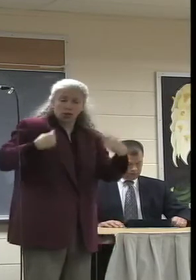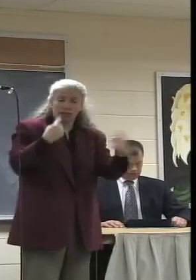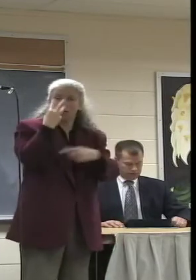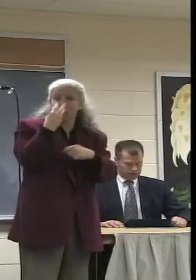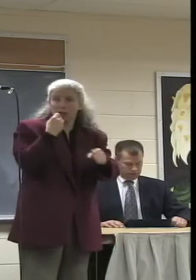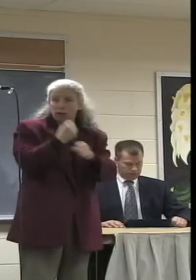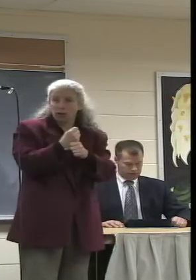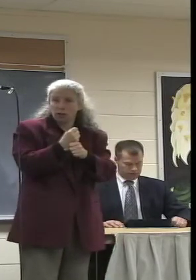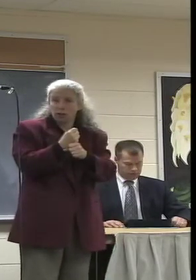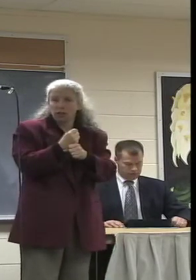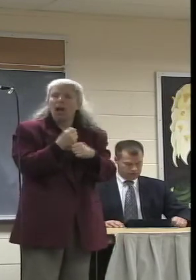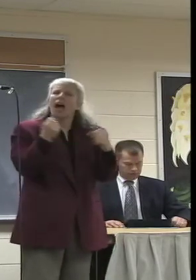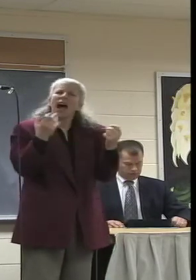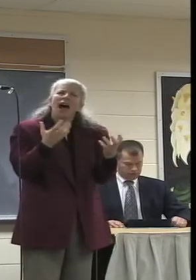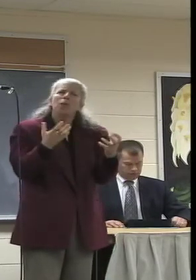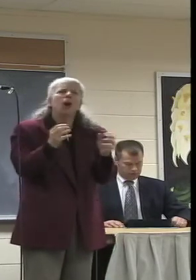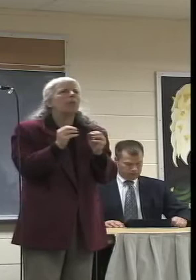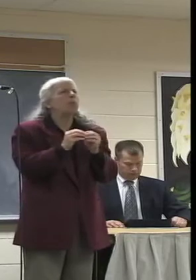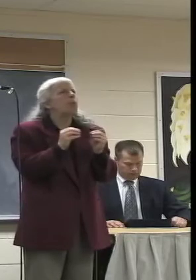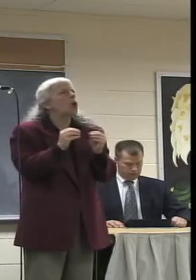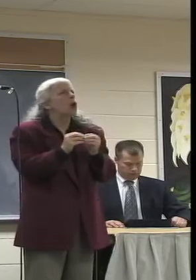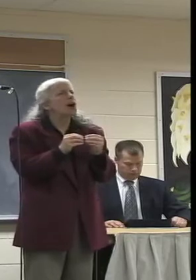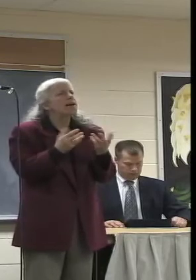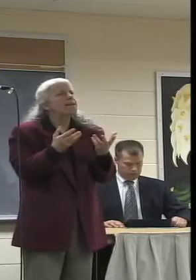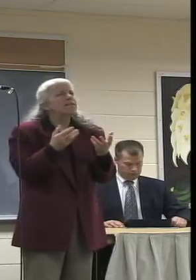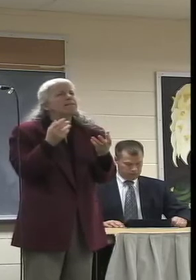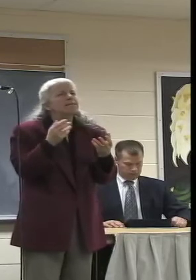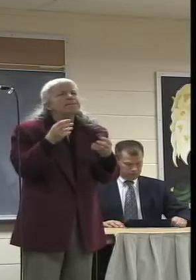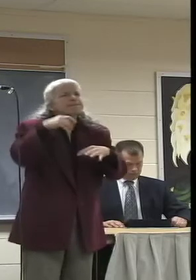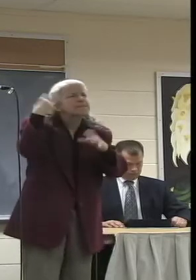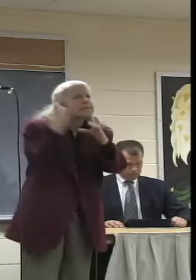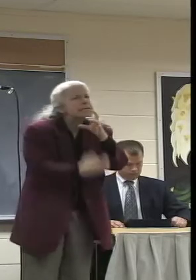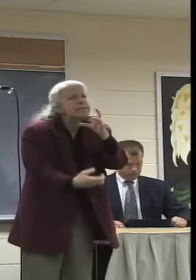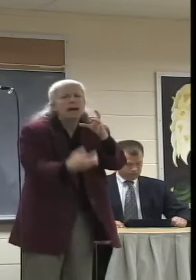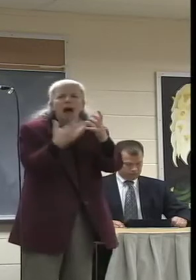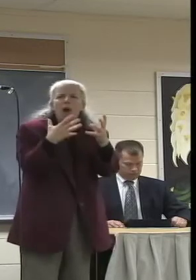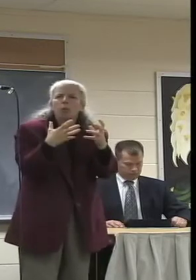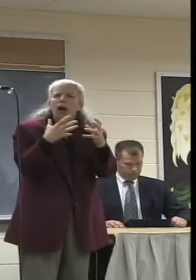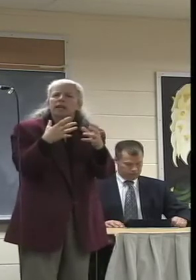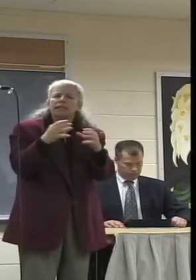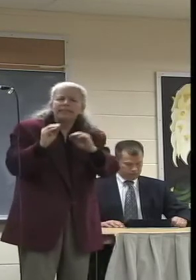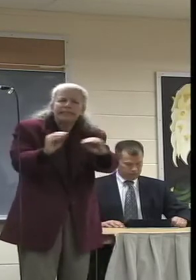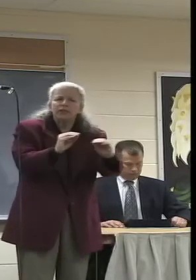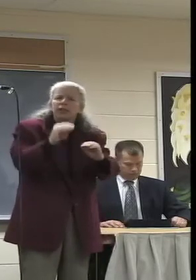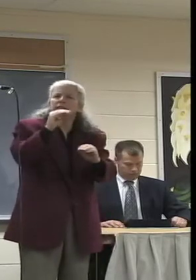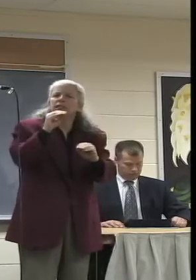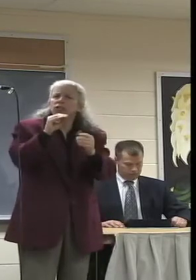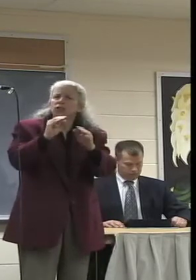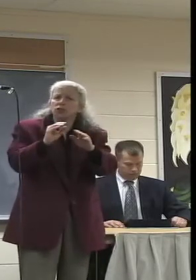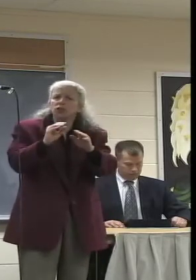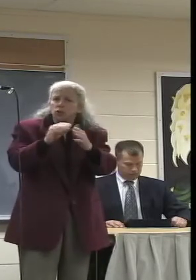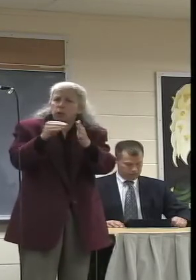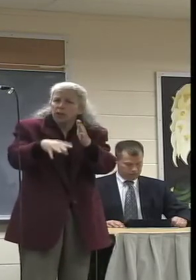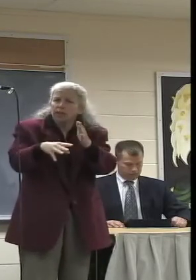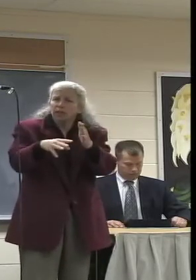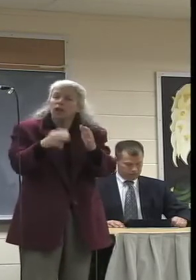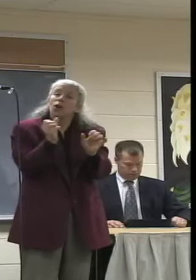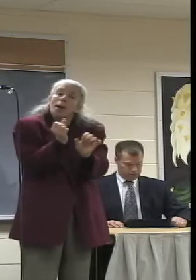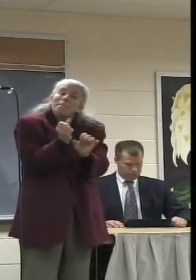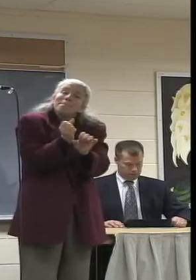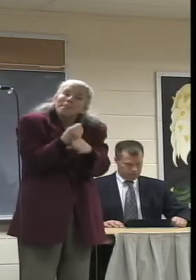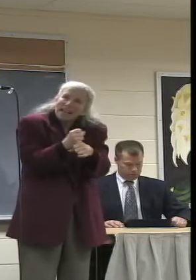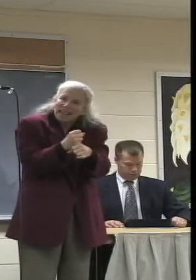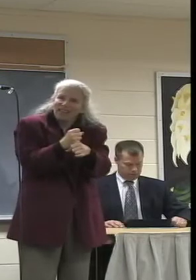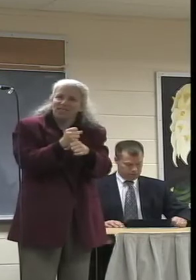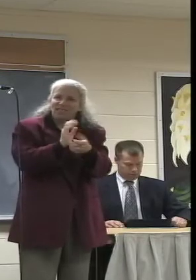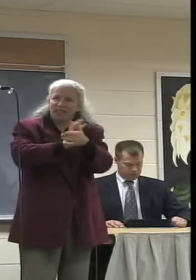course that is more intensive and involves more about making film, teaching students to make films, great films, inspired